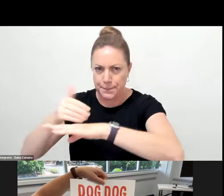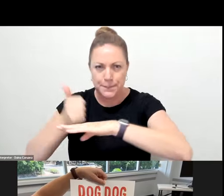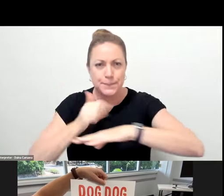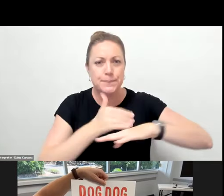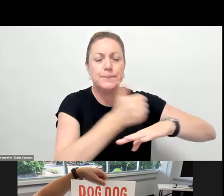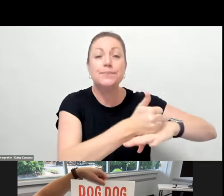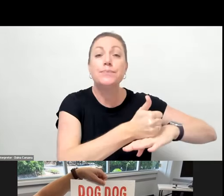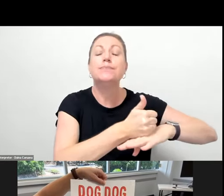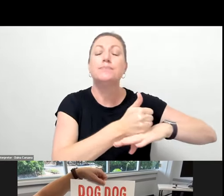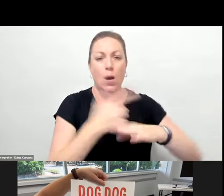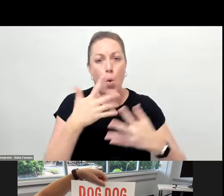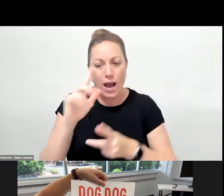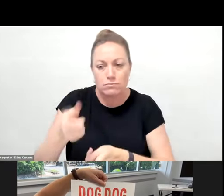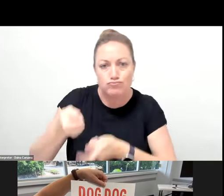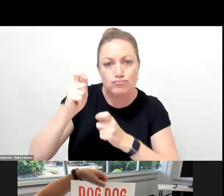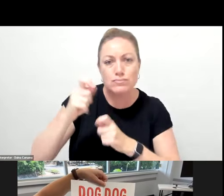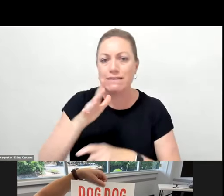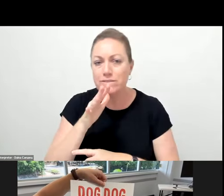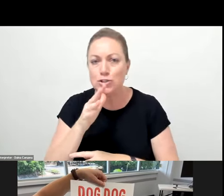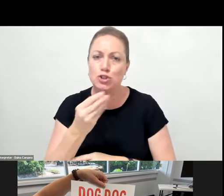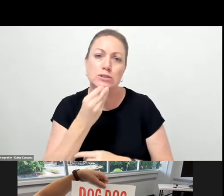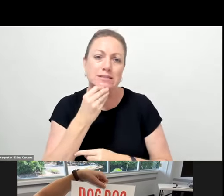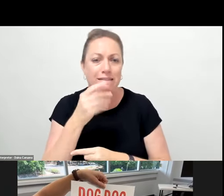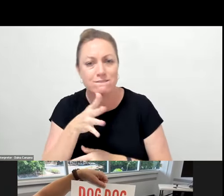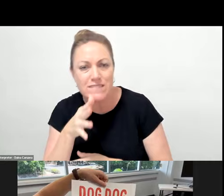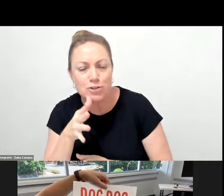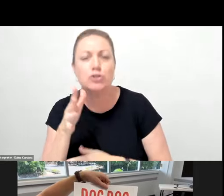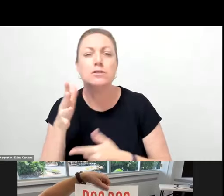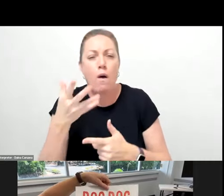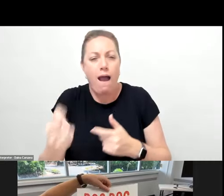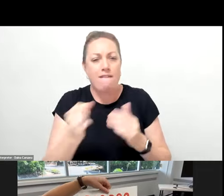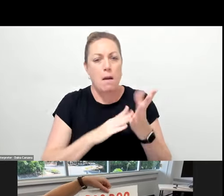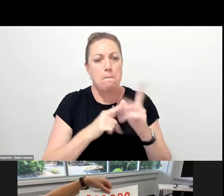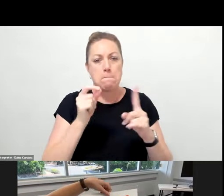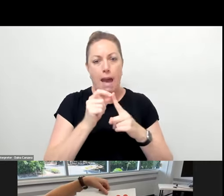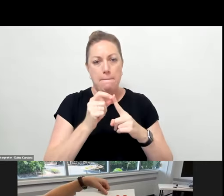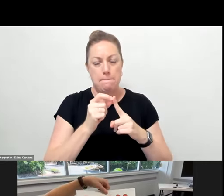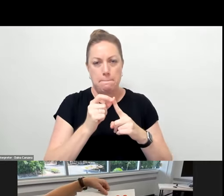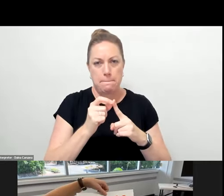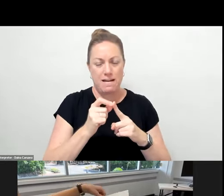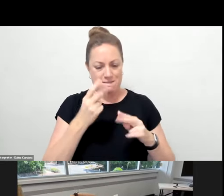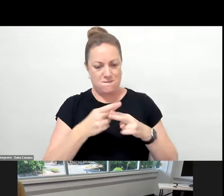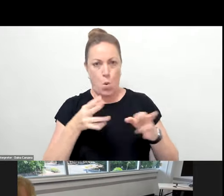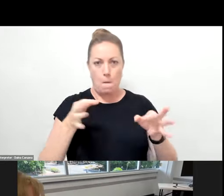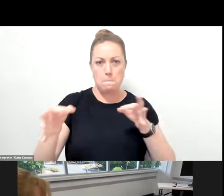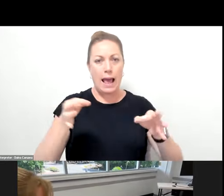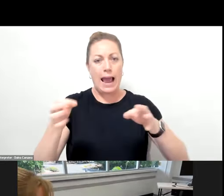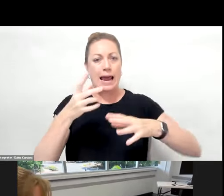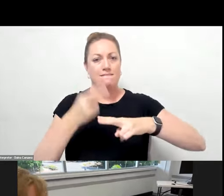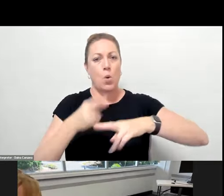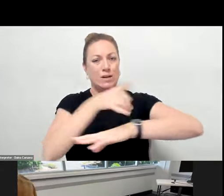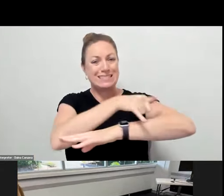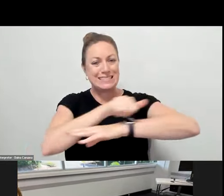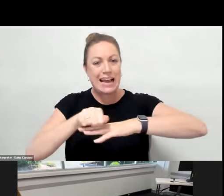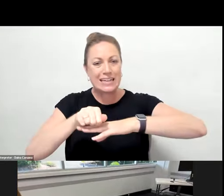is where they catch the fish and eat the fish. So it's a bit of a map of what the stage also can look like as a suggestion